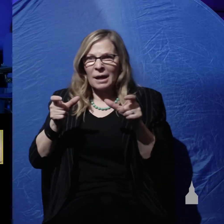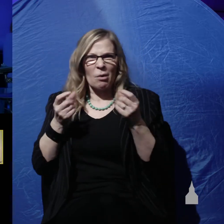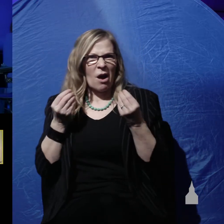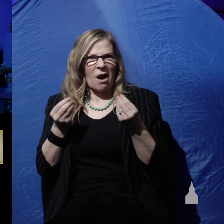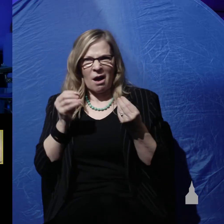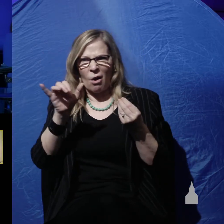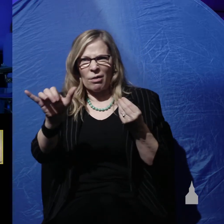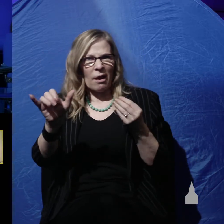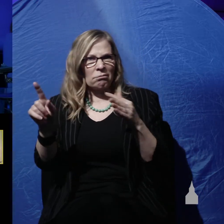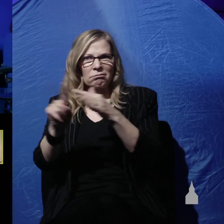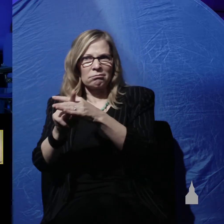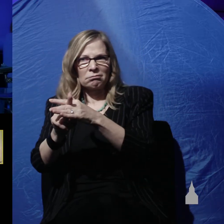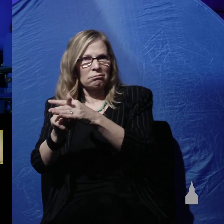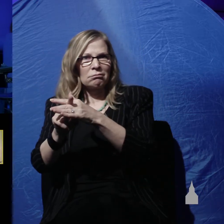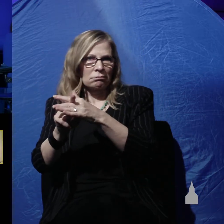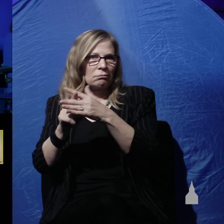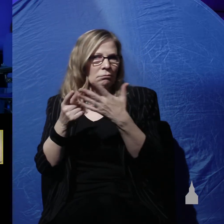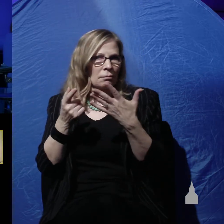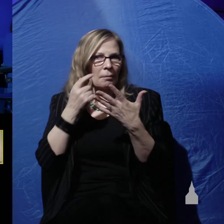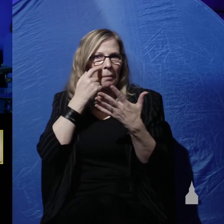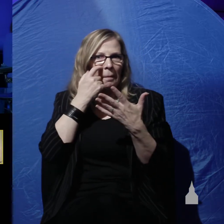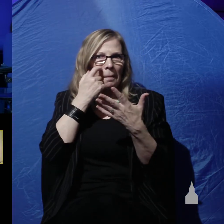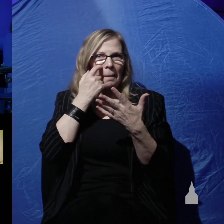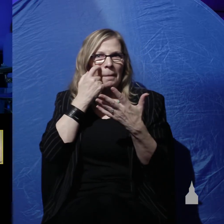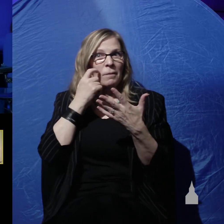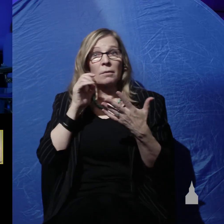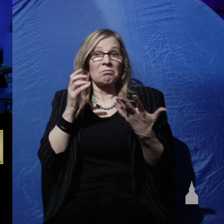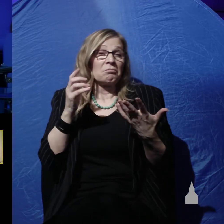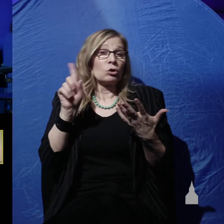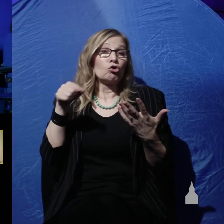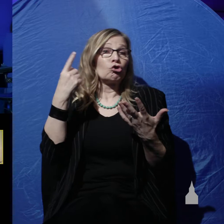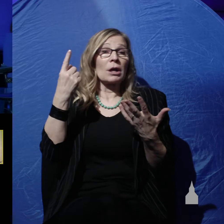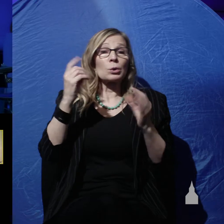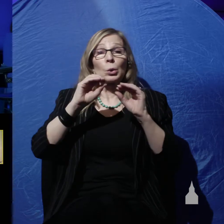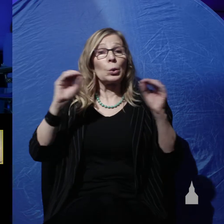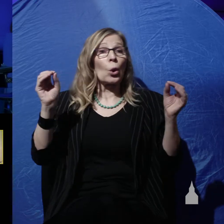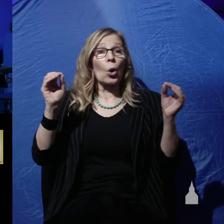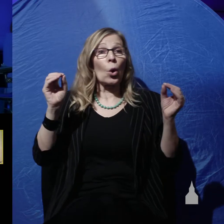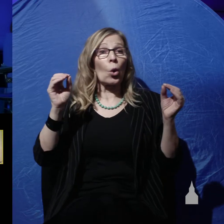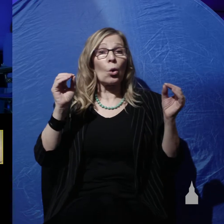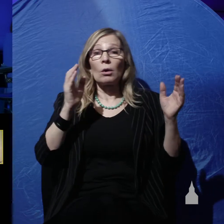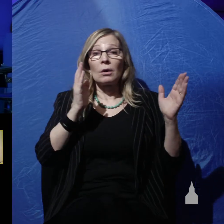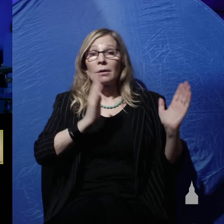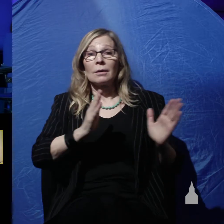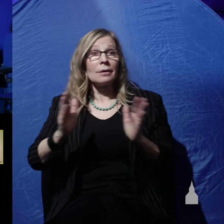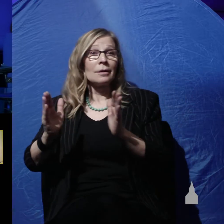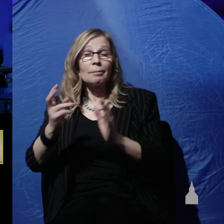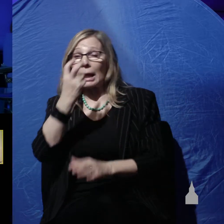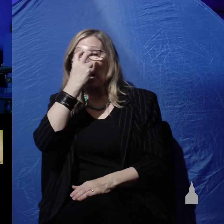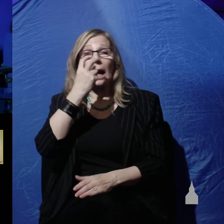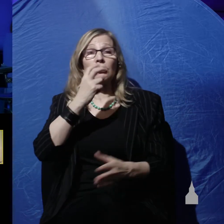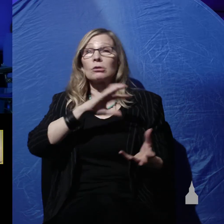existence by a blind, purposeless, directionless process of time and chance and the laws of nature.